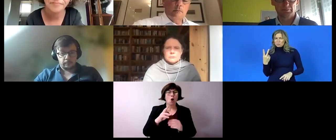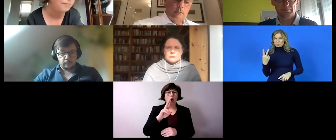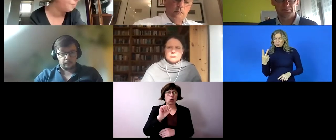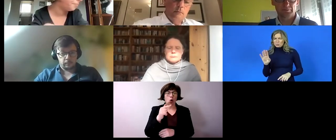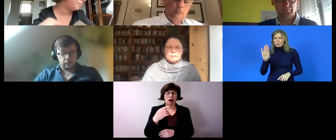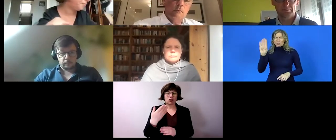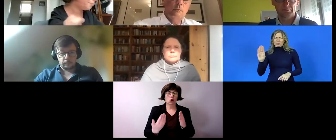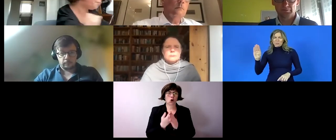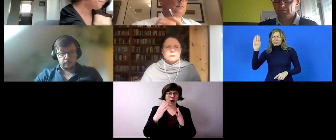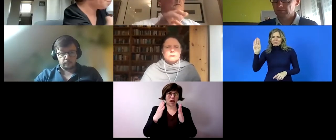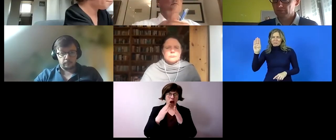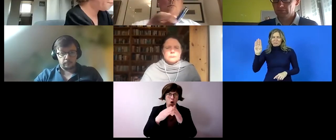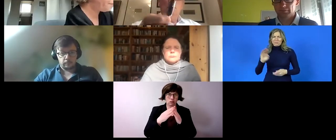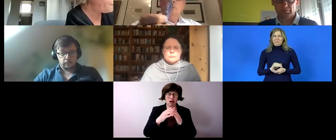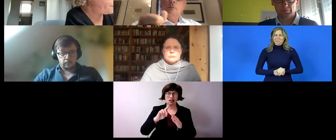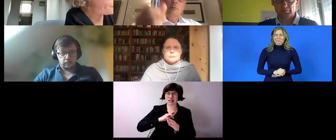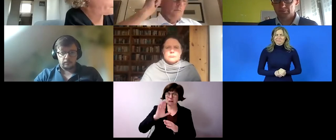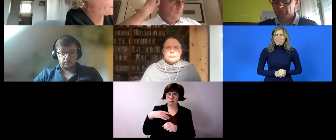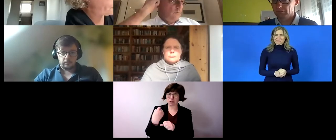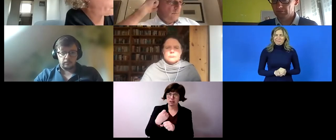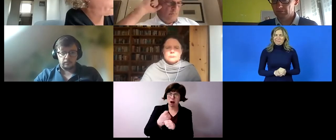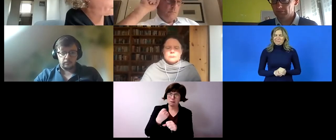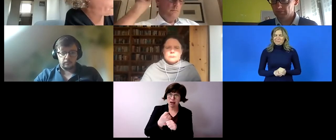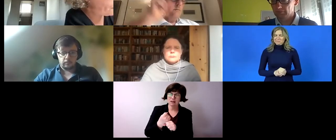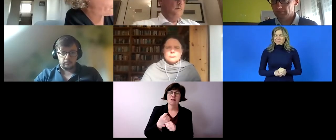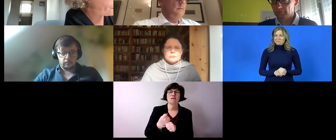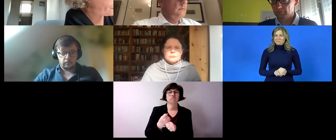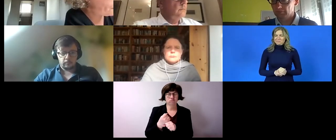robert neuhauser is my name i